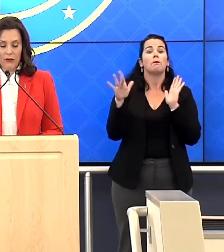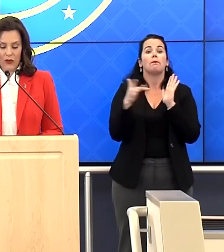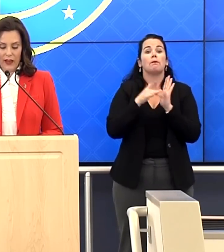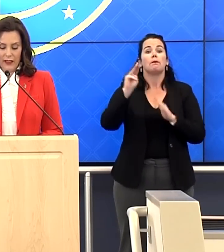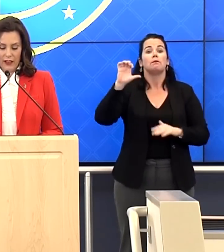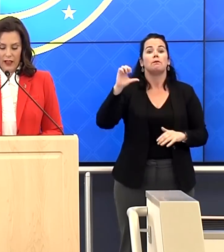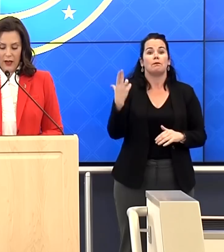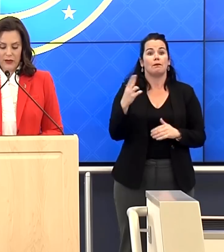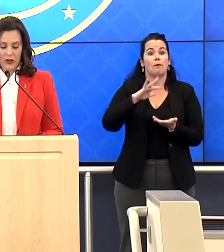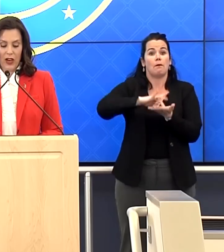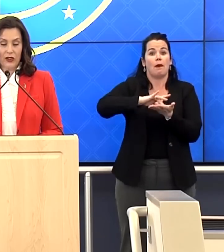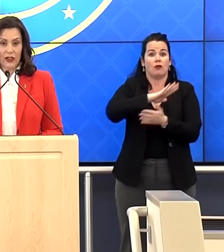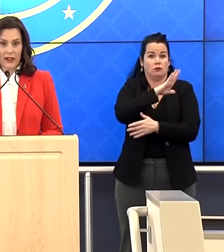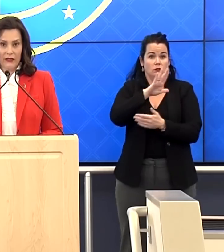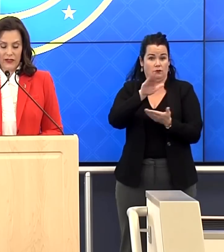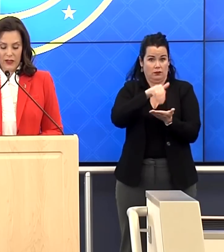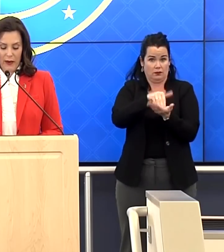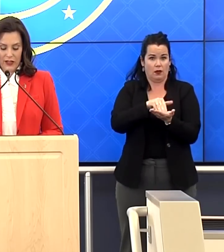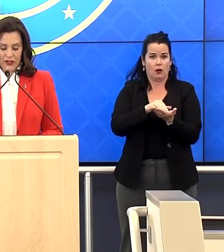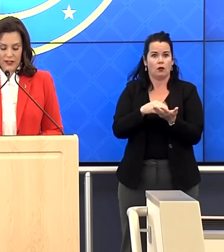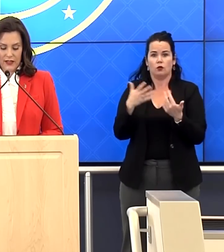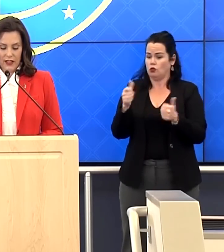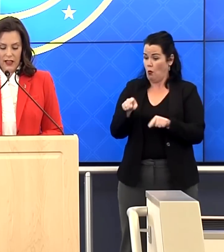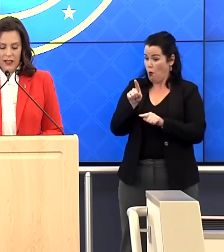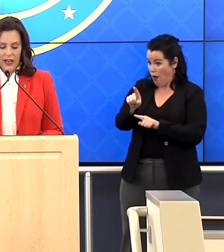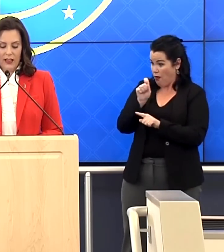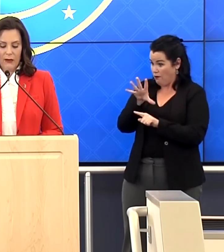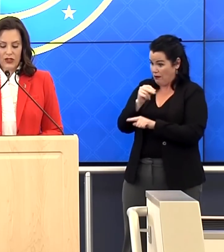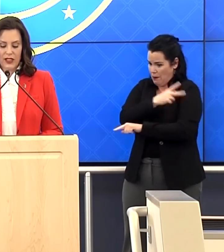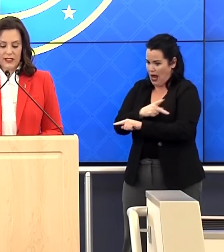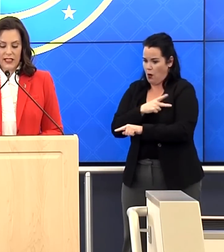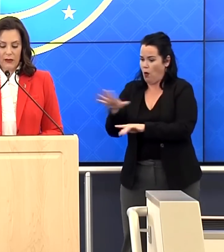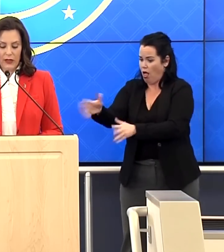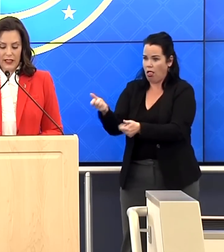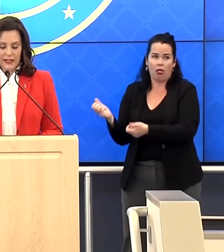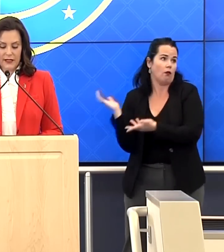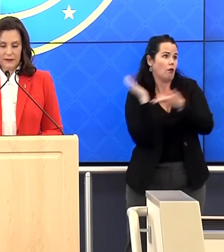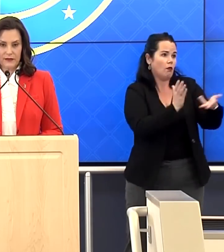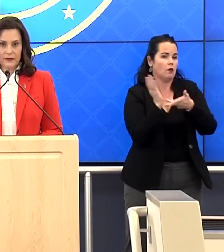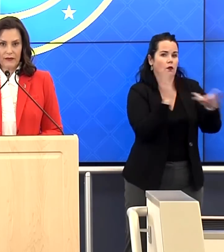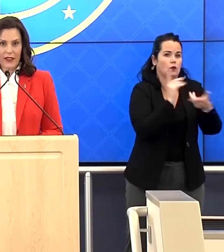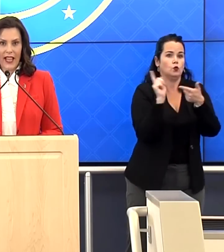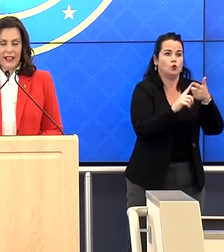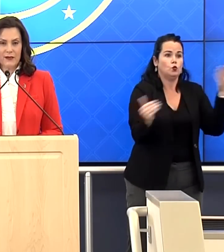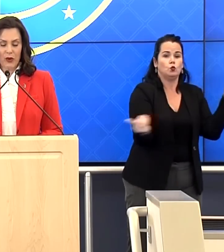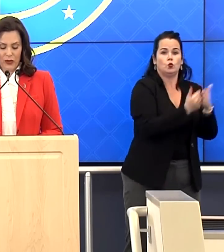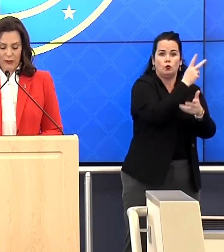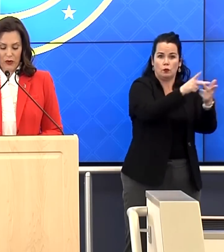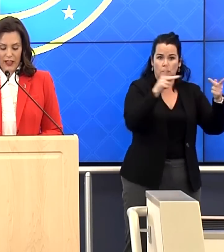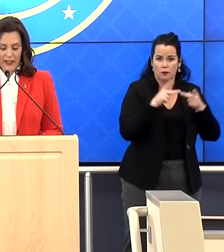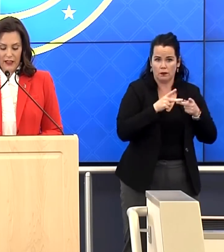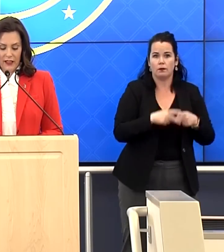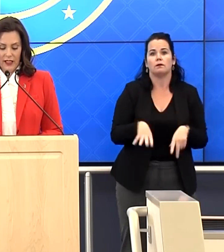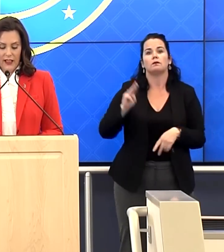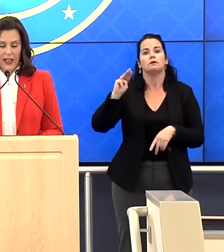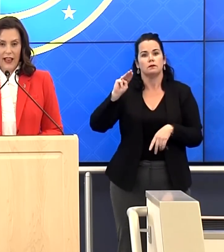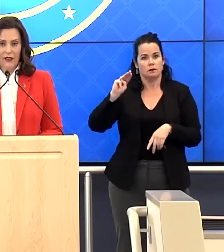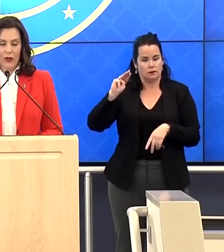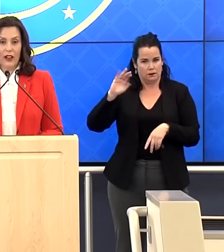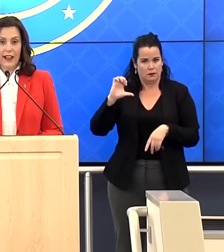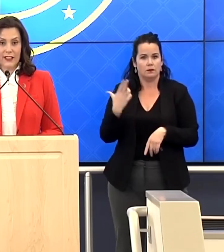working on moving up to 150 patients. And the Michigan State Police has both marine